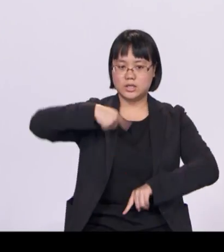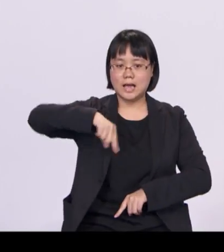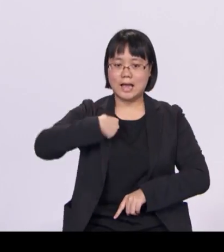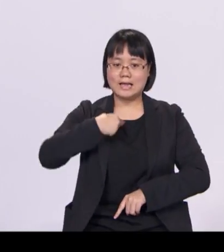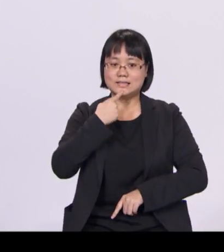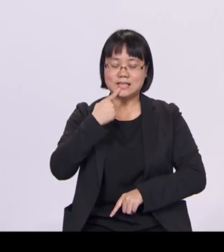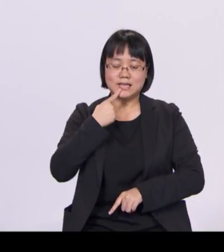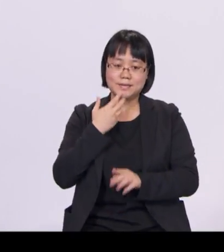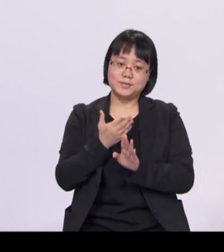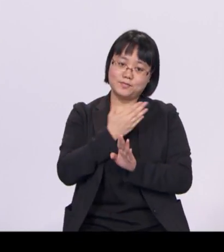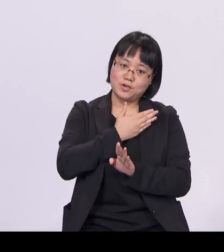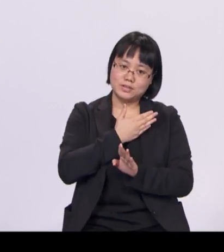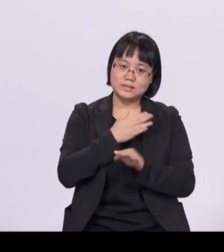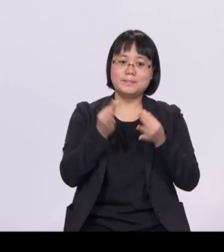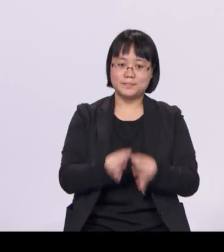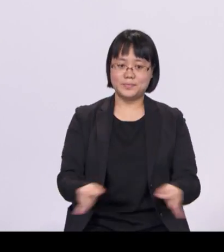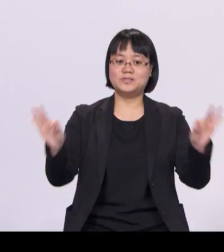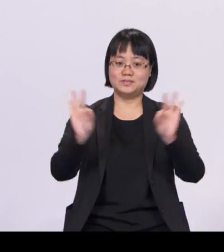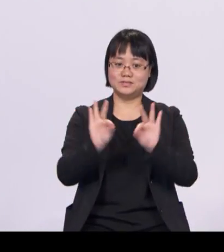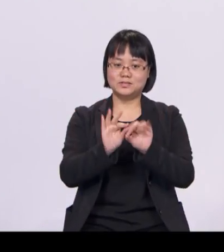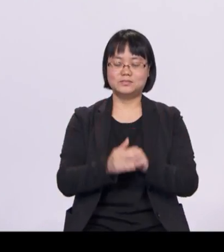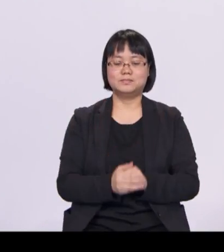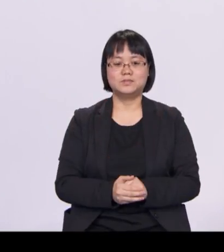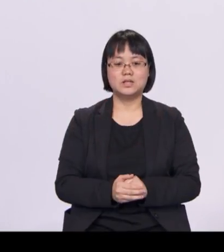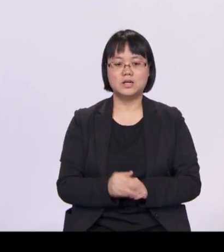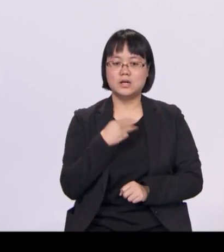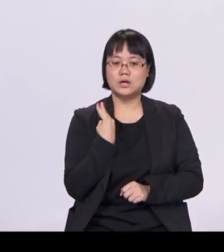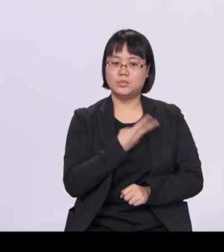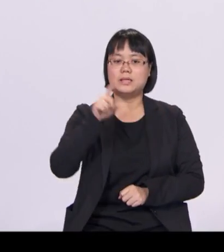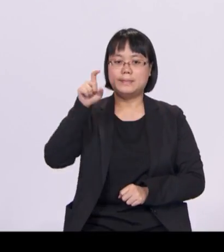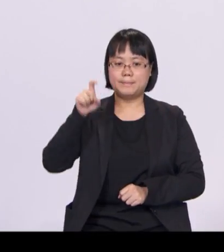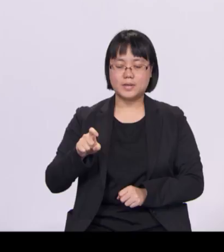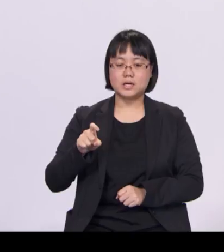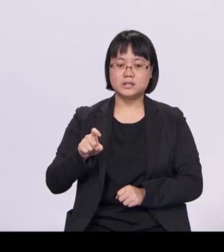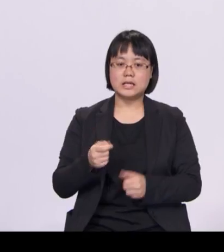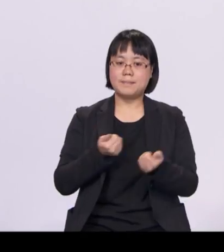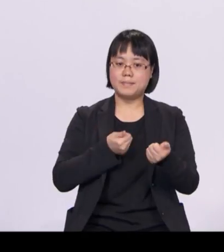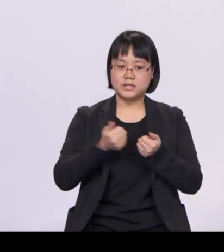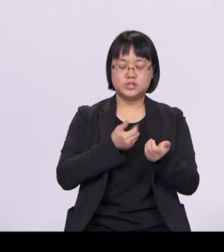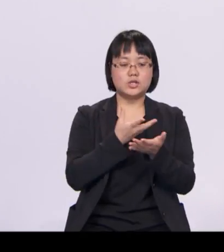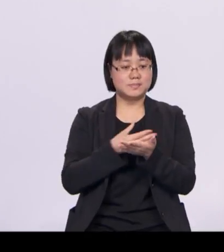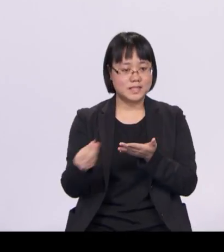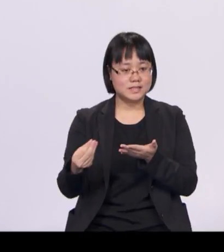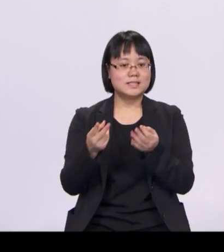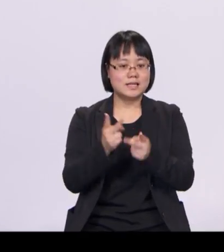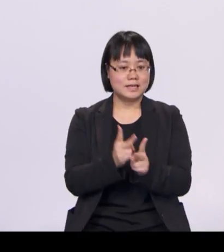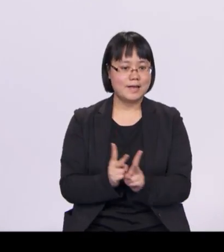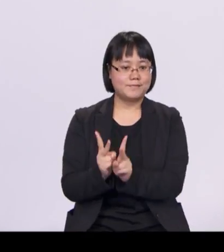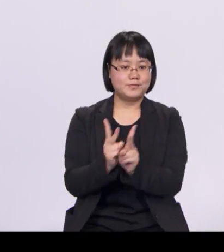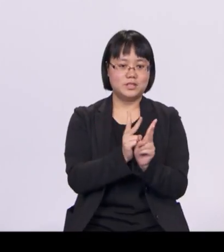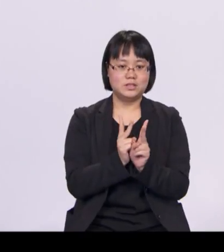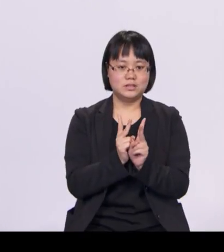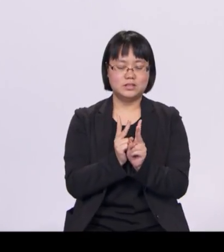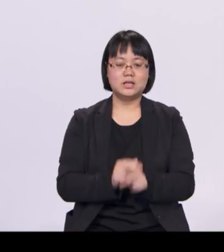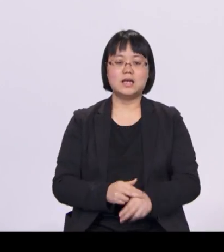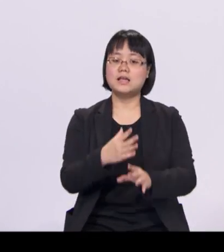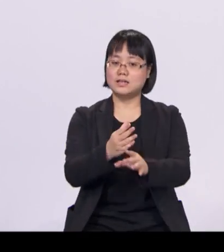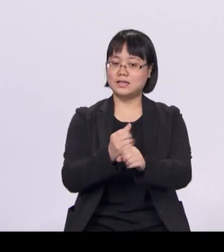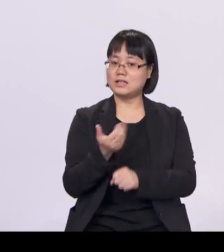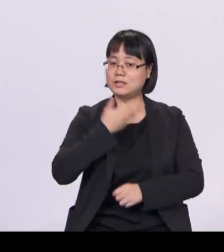At the same time, we must continue to manage our expenditure growth carefully, and get the best value for